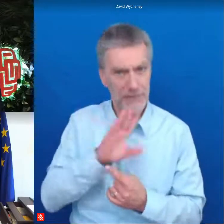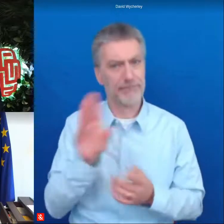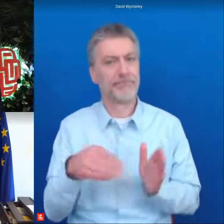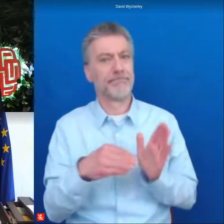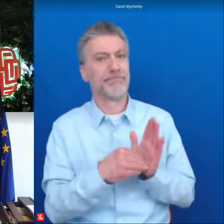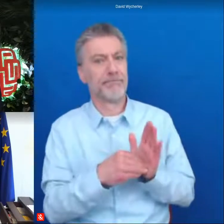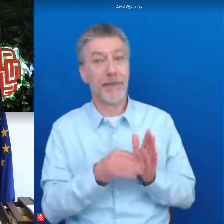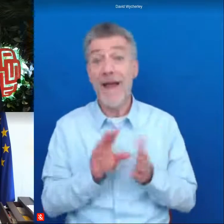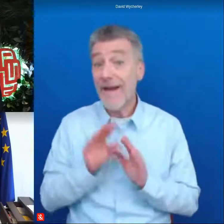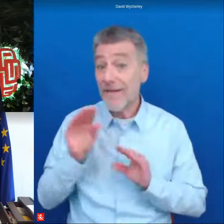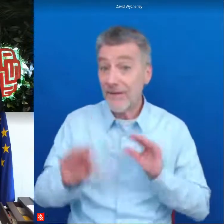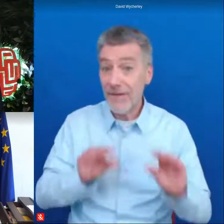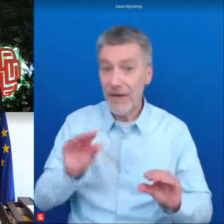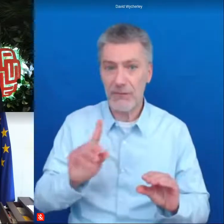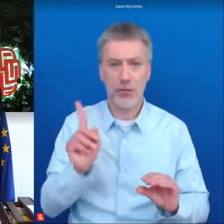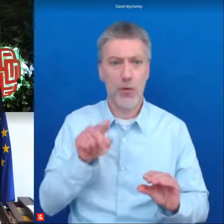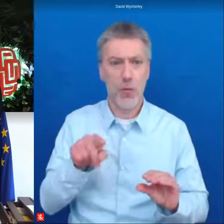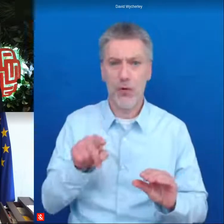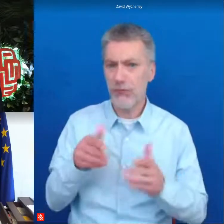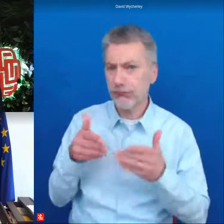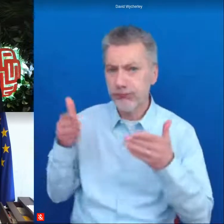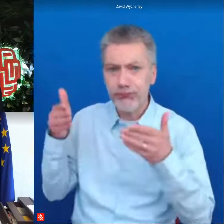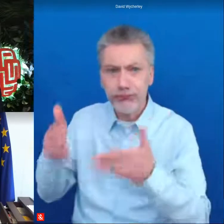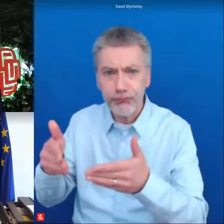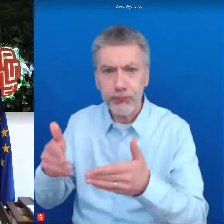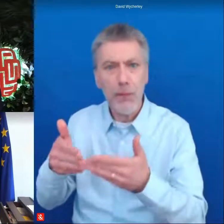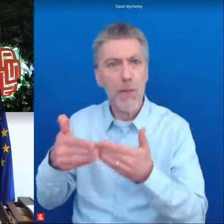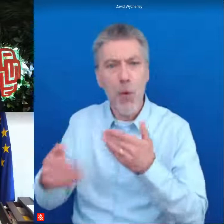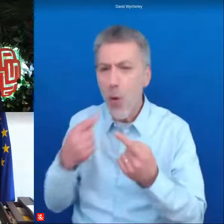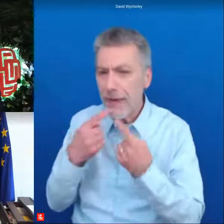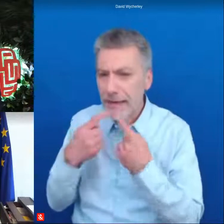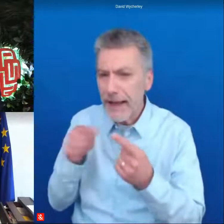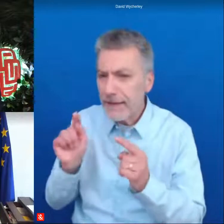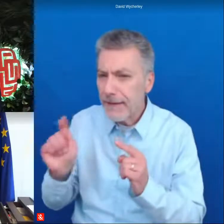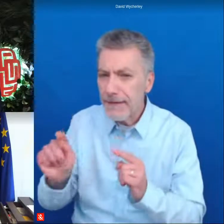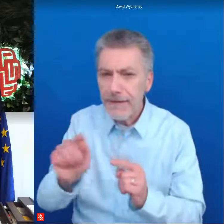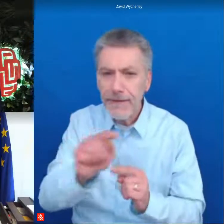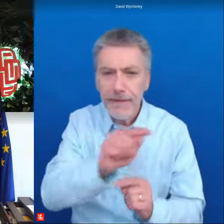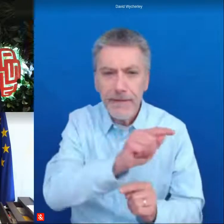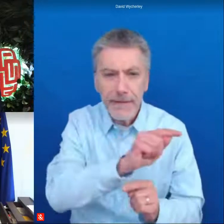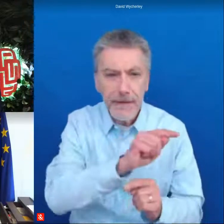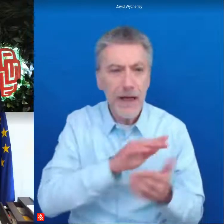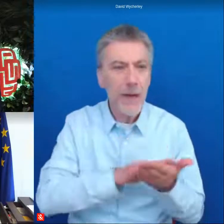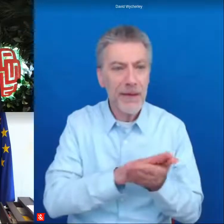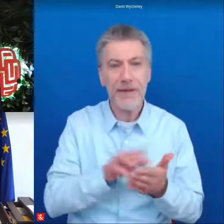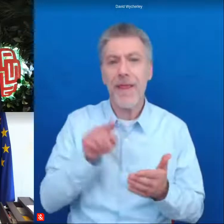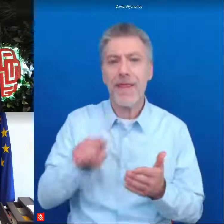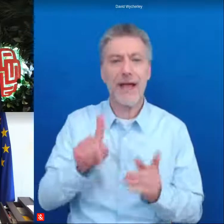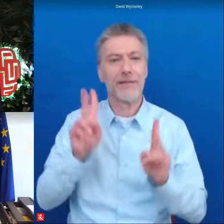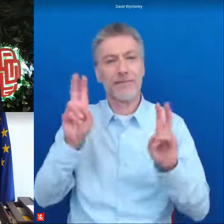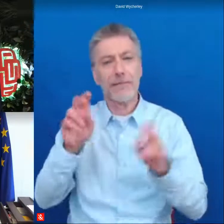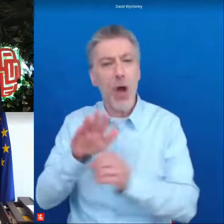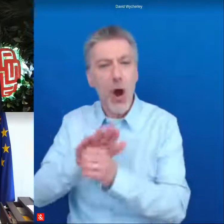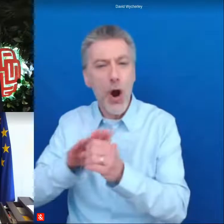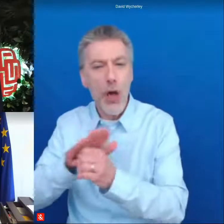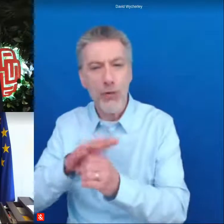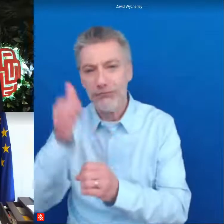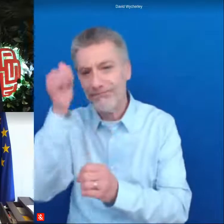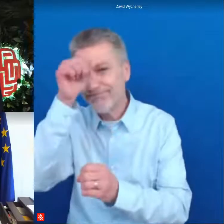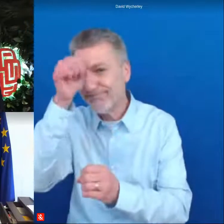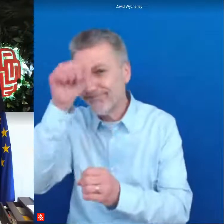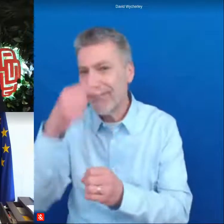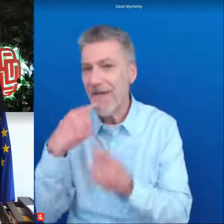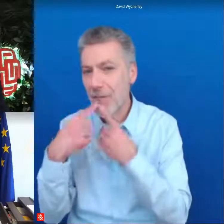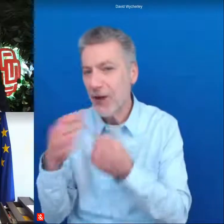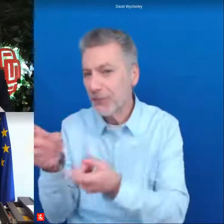invested in more territorial data which serves as regional intelligence and is and